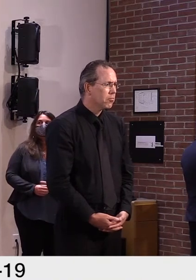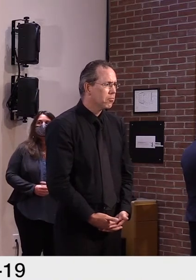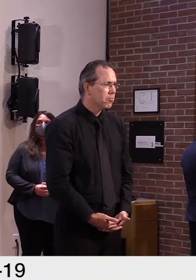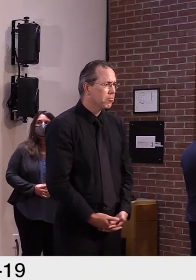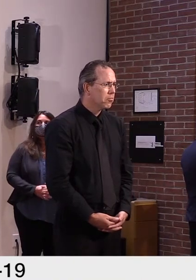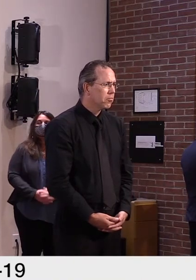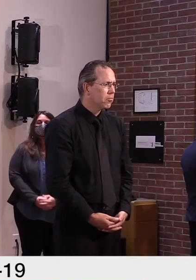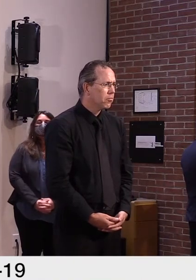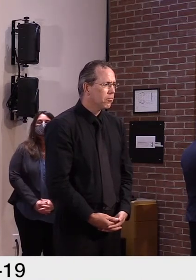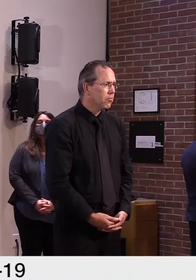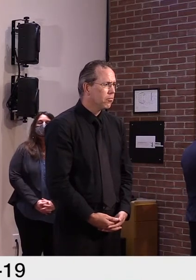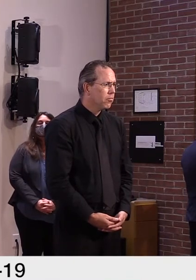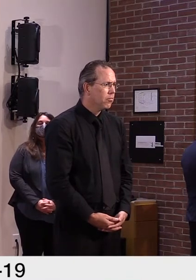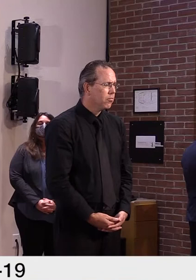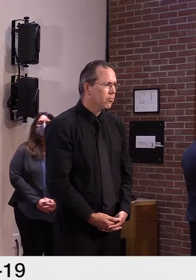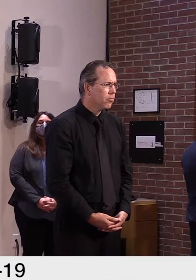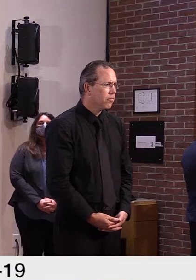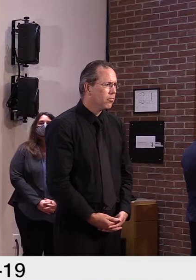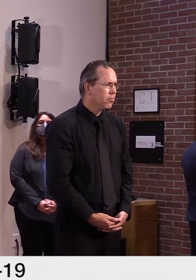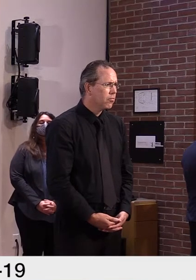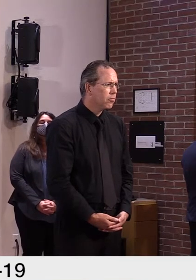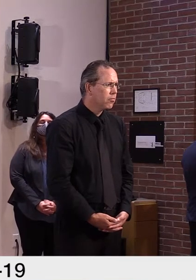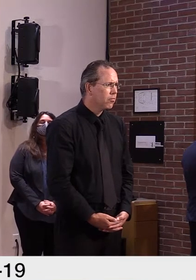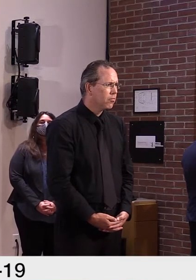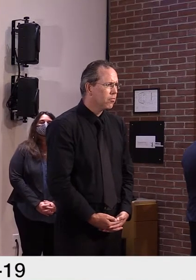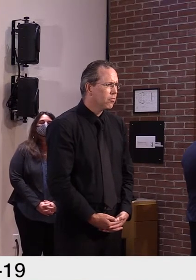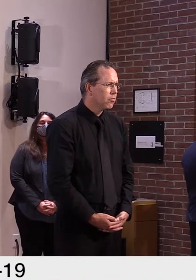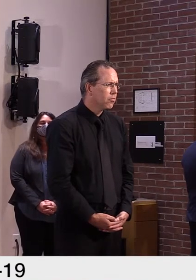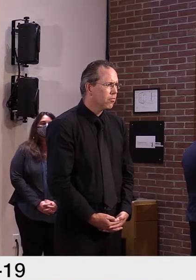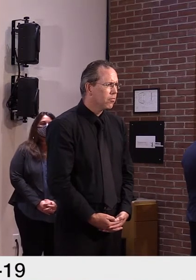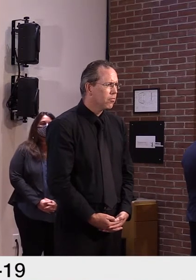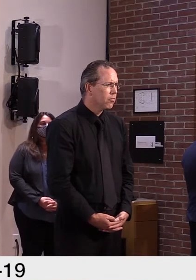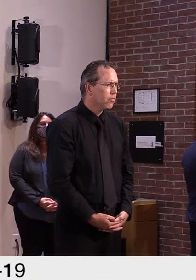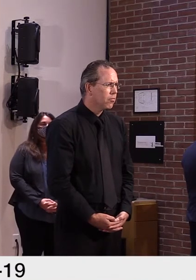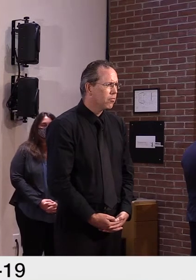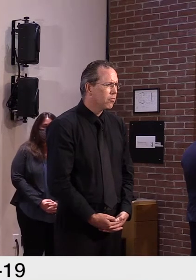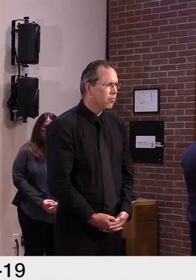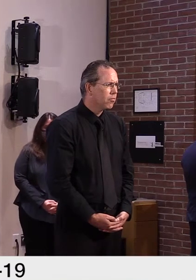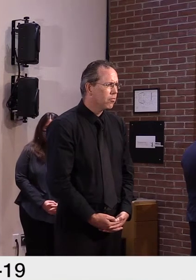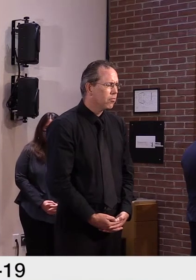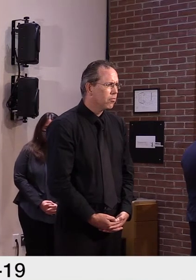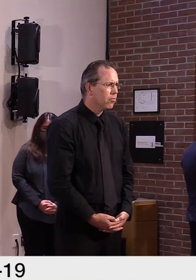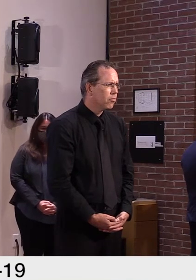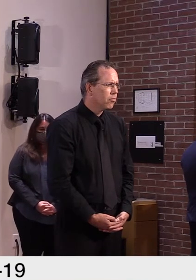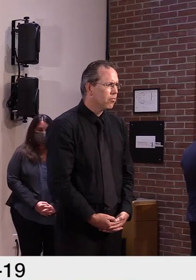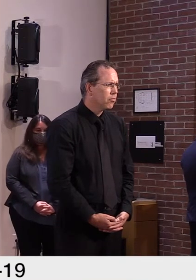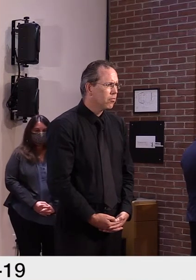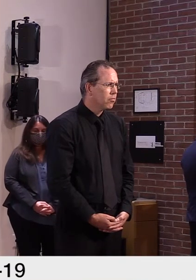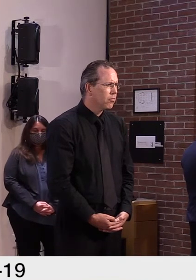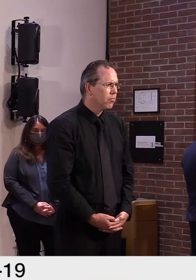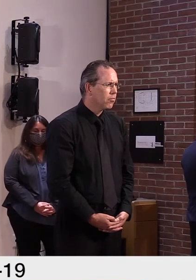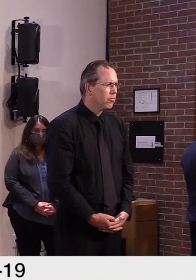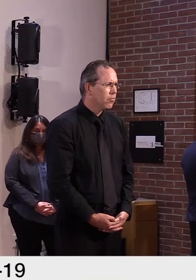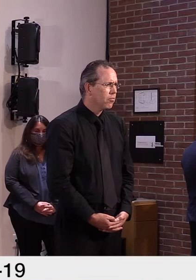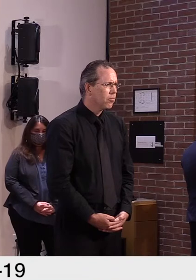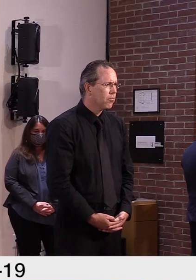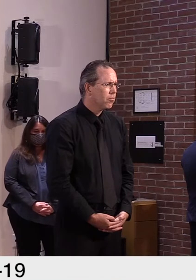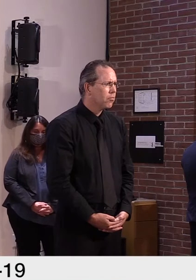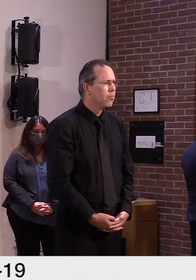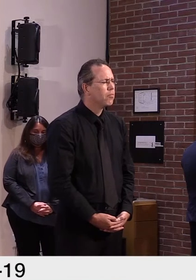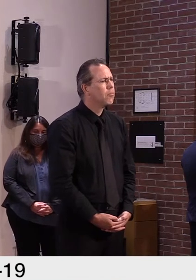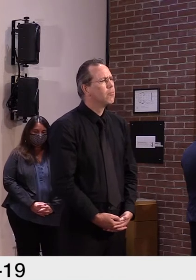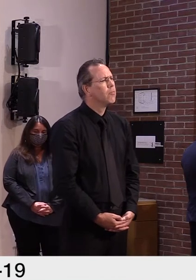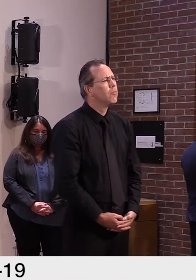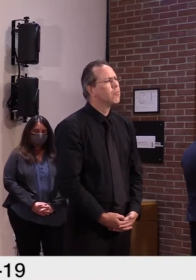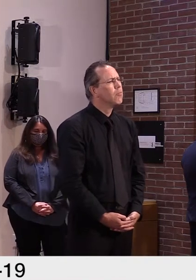mild, but 10% to 15% include permanent disability, hospitalization, life-threatening illness,